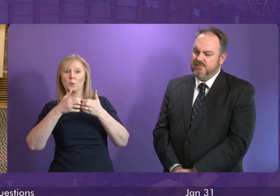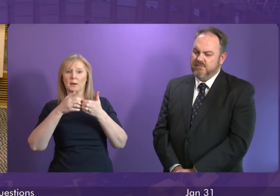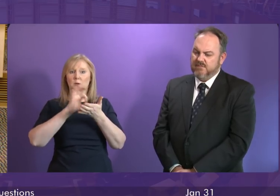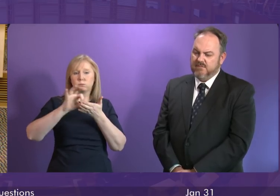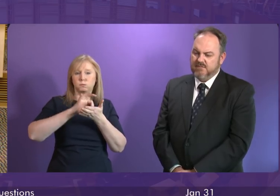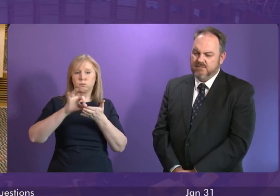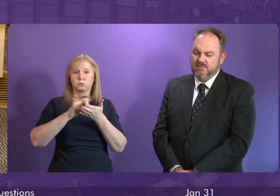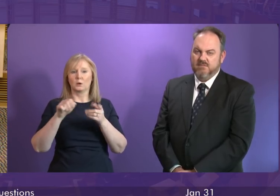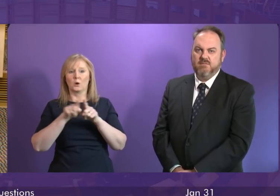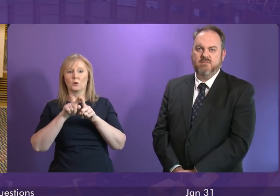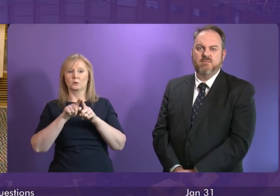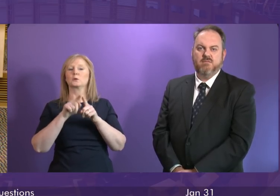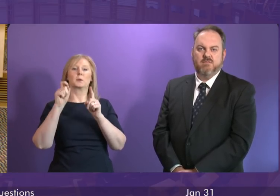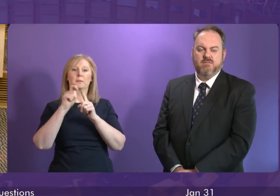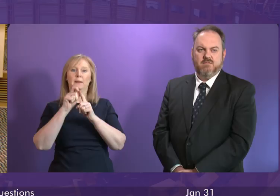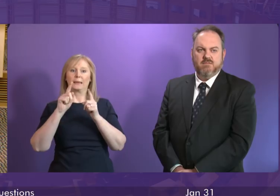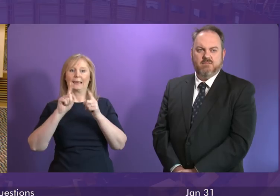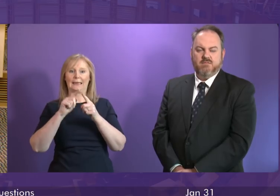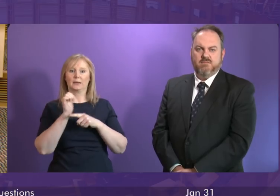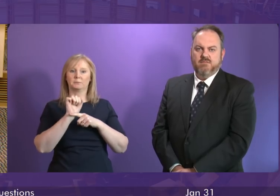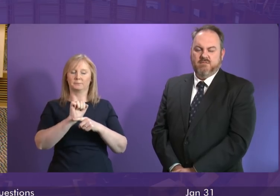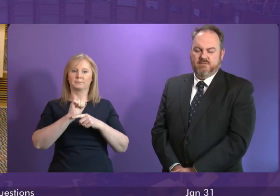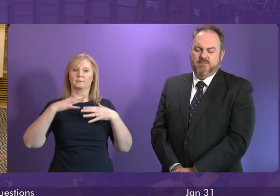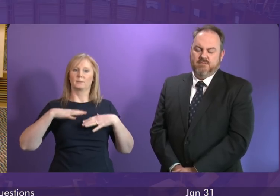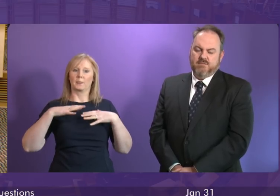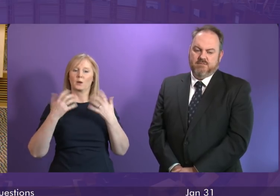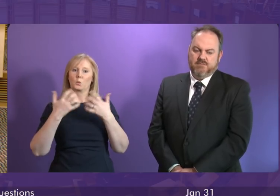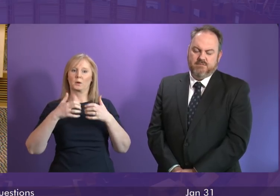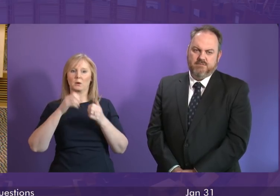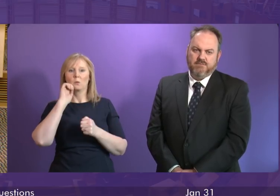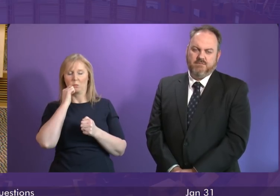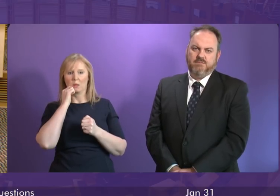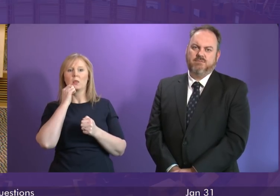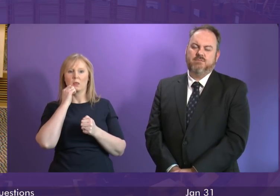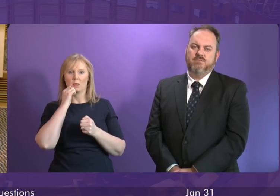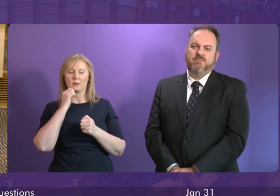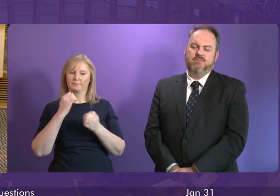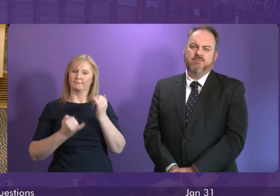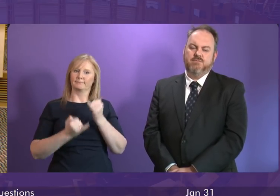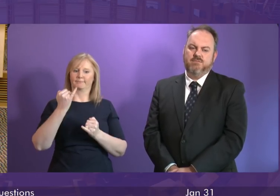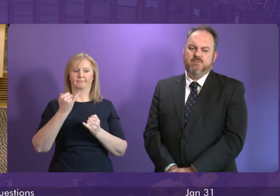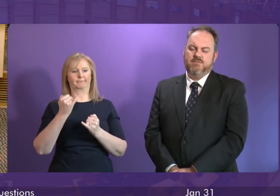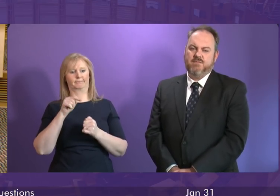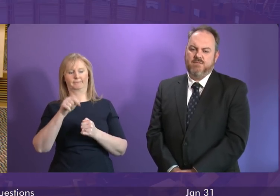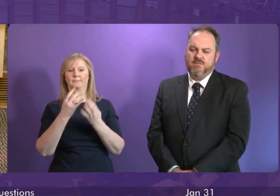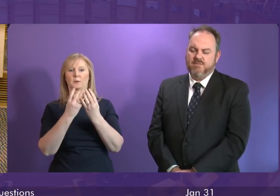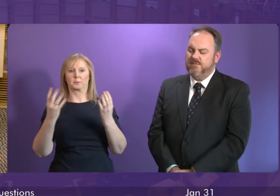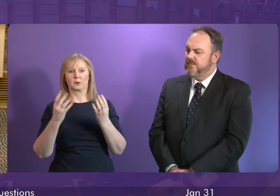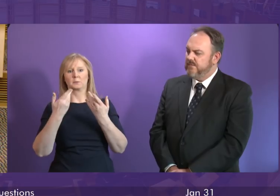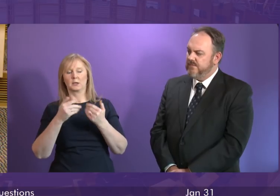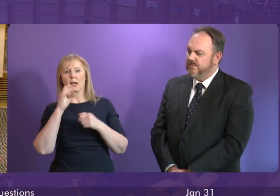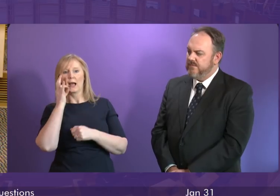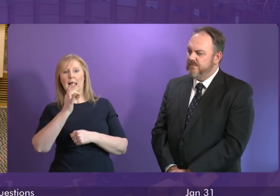personal protective equipment is also being undertaken. And lastly, the Board has asked Health Protection Scotland to